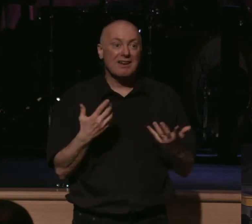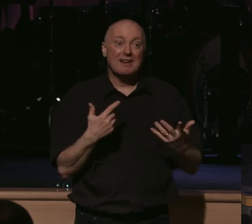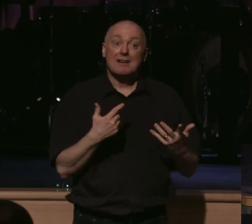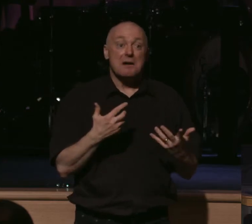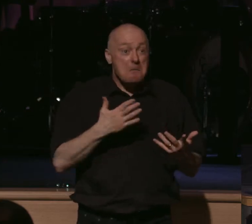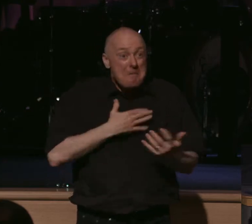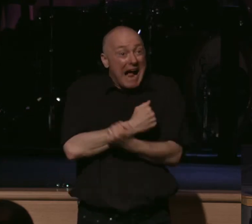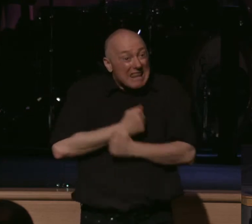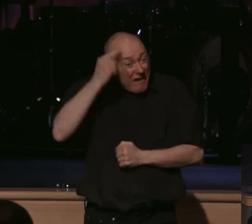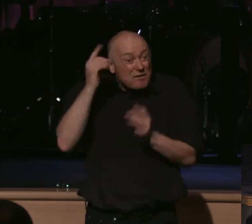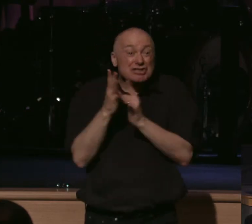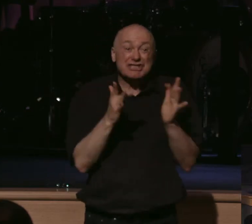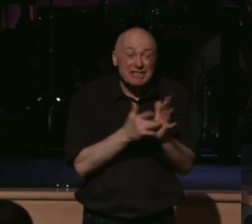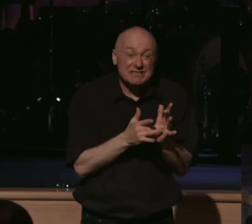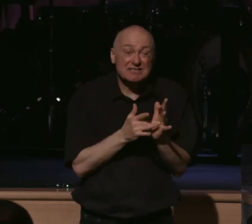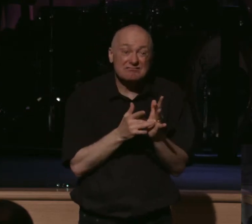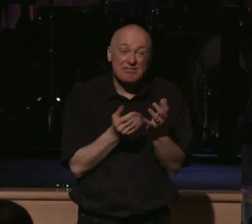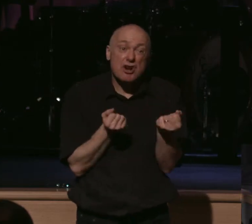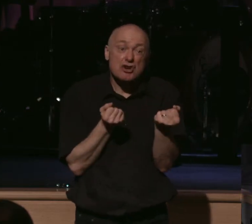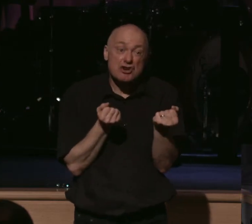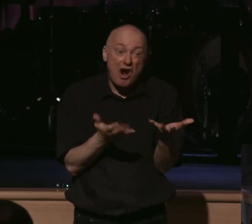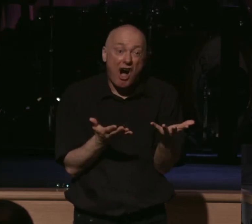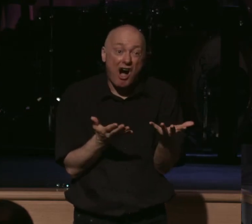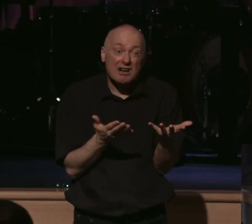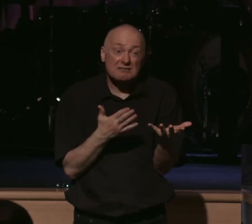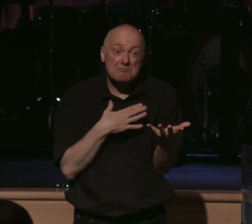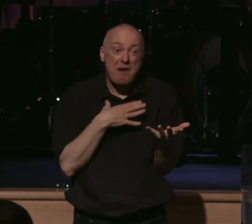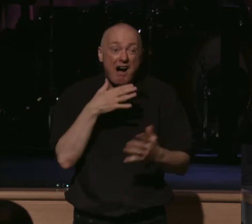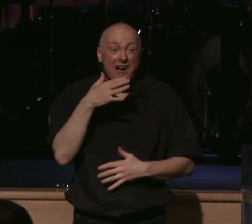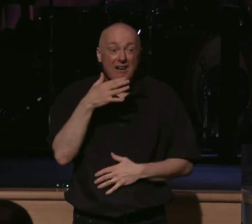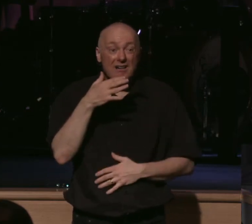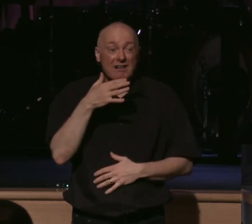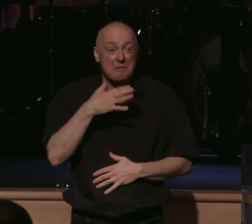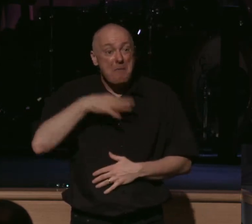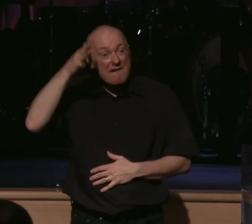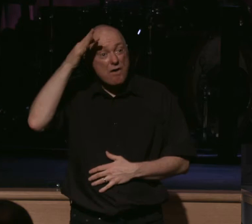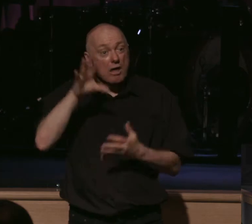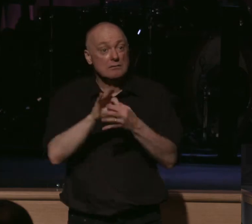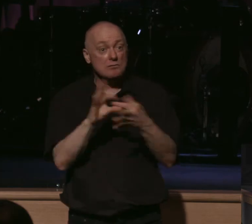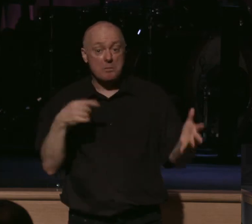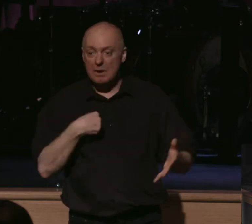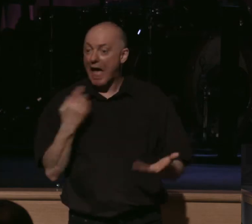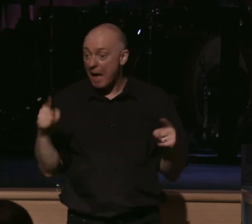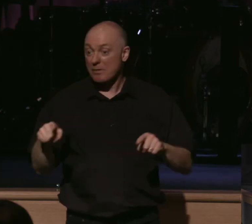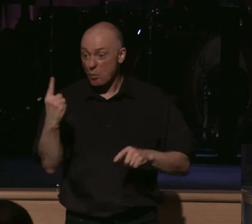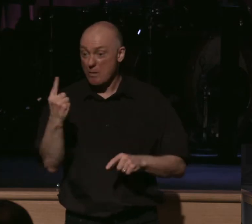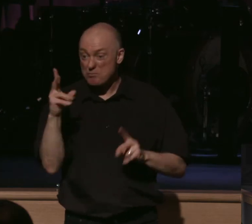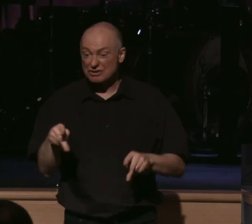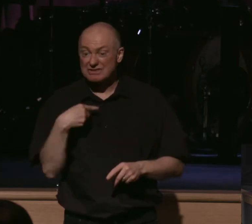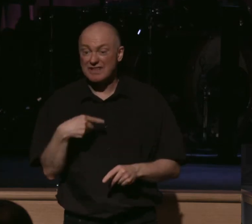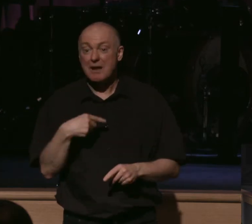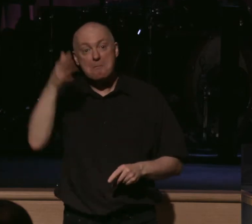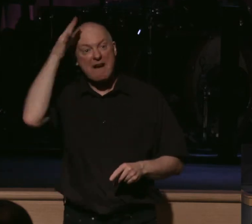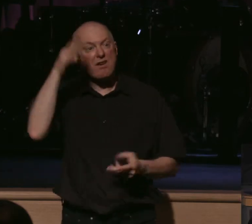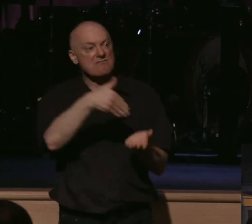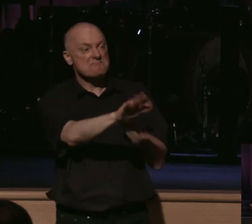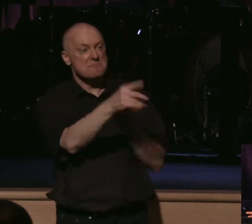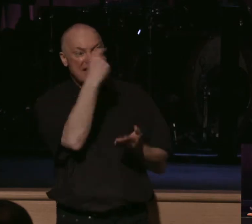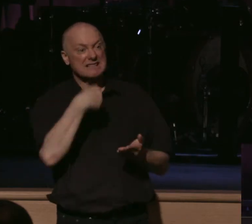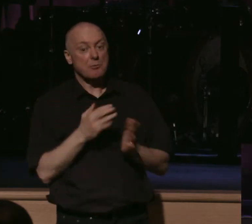for Jesus Christ has caused my earthly father to disown me. What is that? That is verse 26.